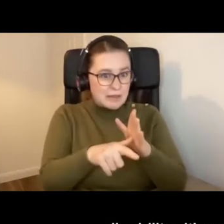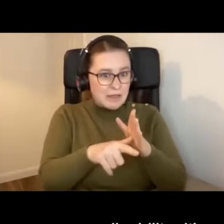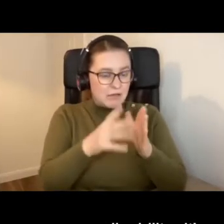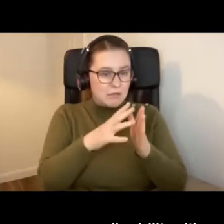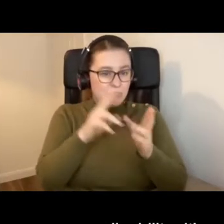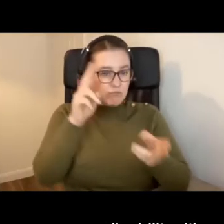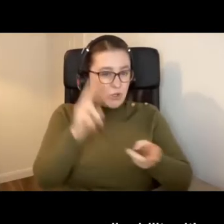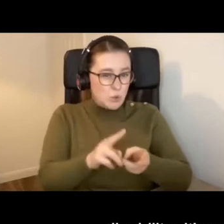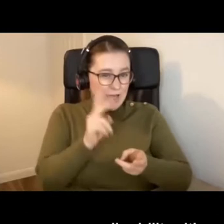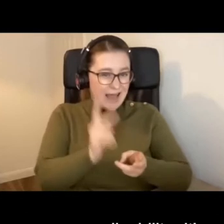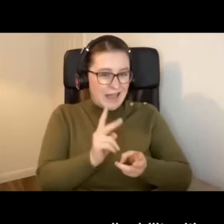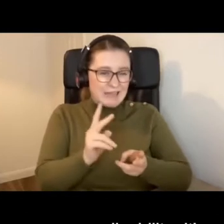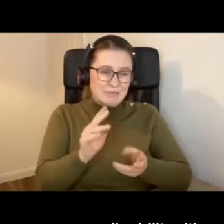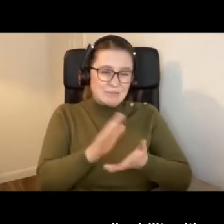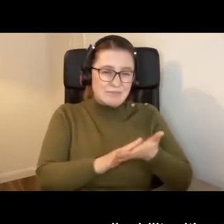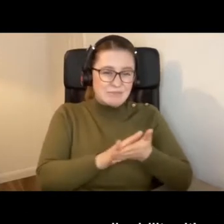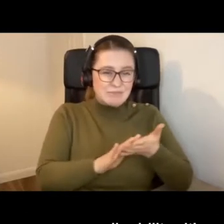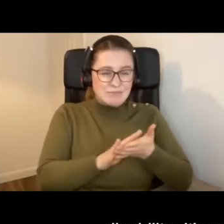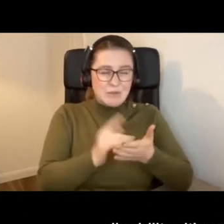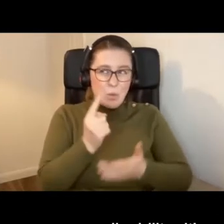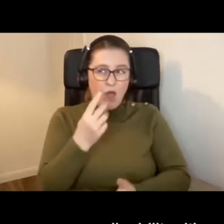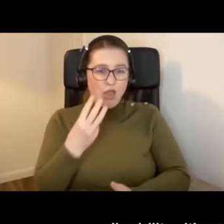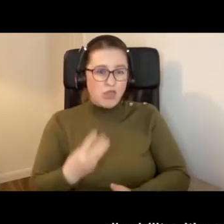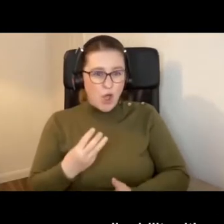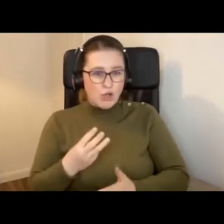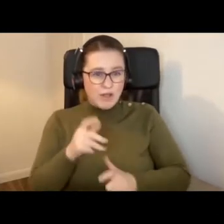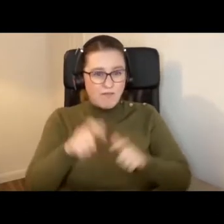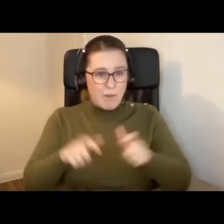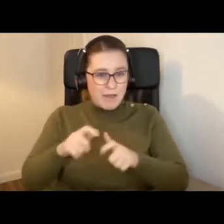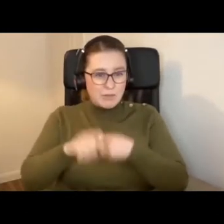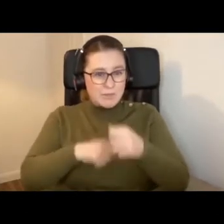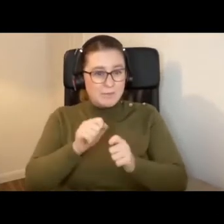it's probably closer to a third of the population are disabled.